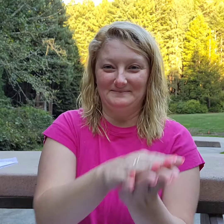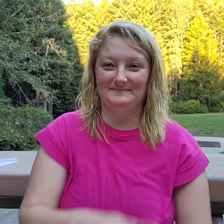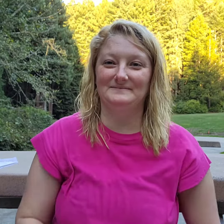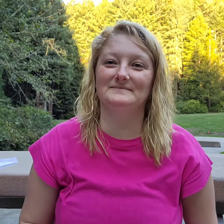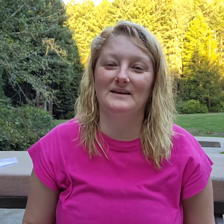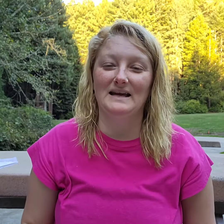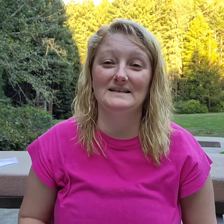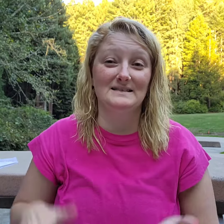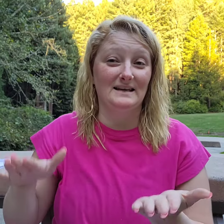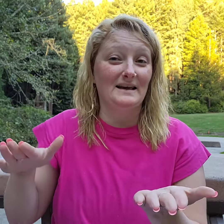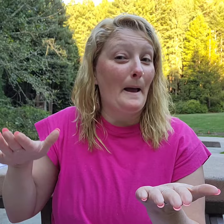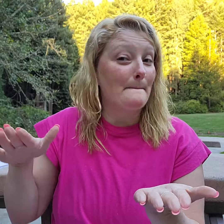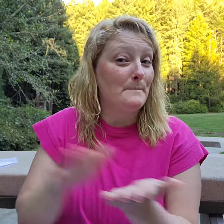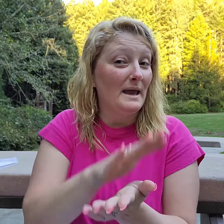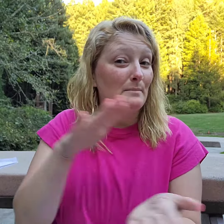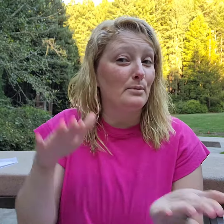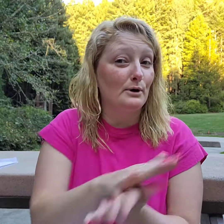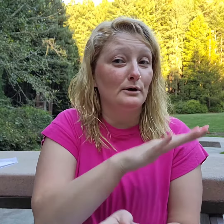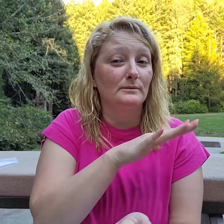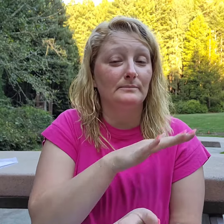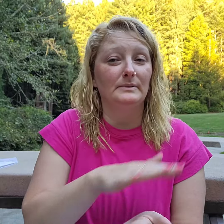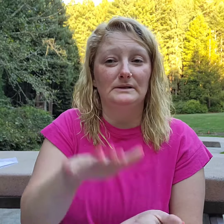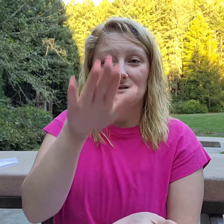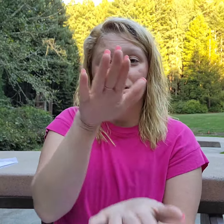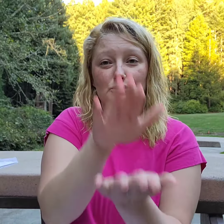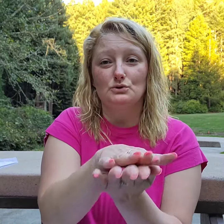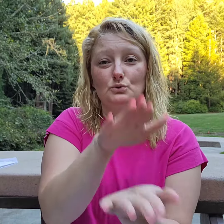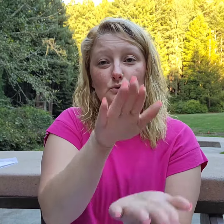Okay, it's like paper, but it's school.